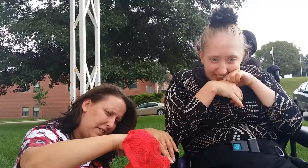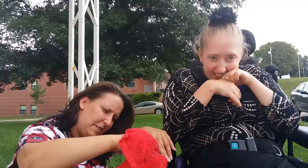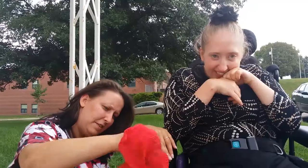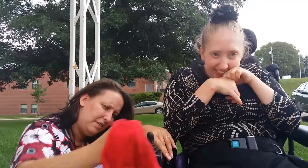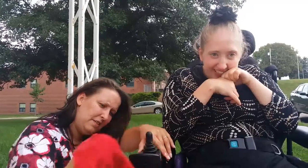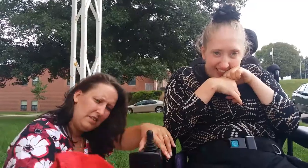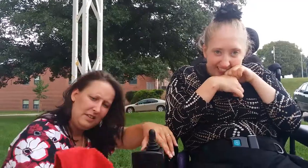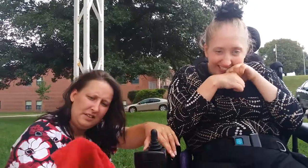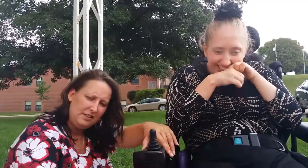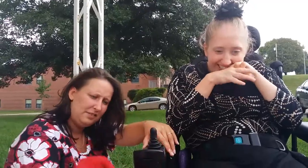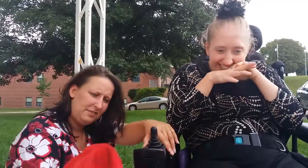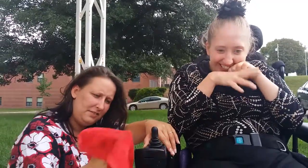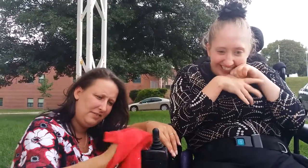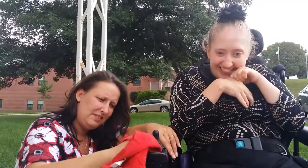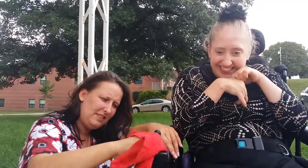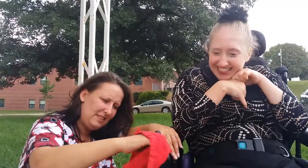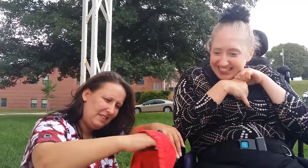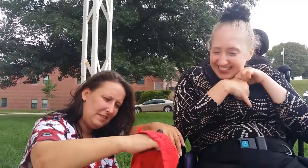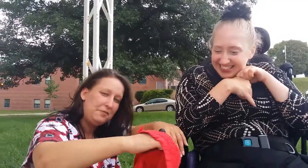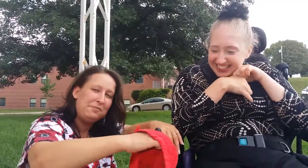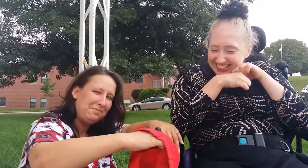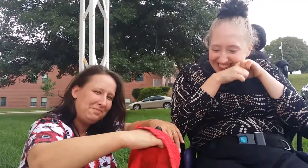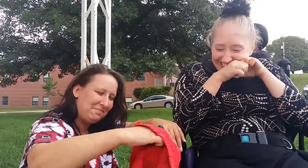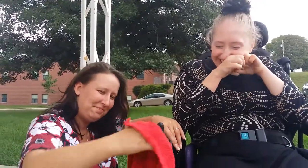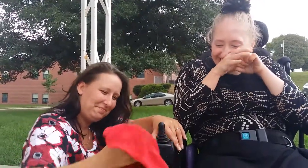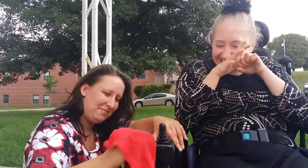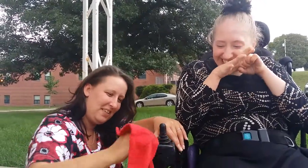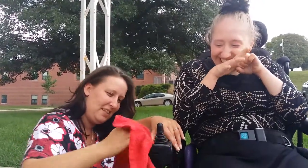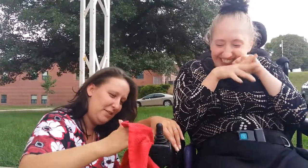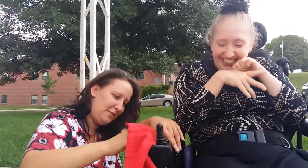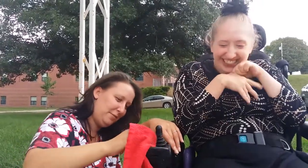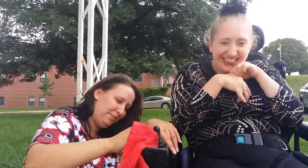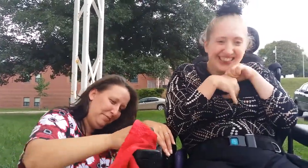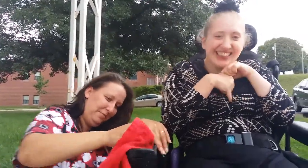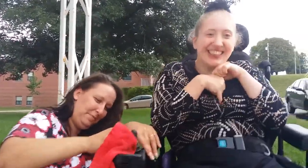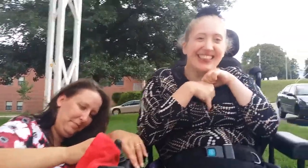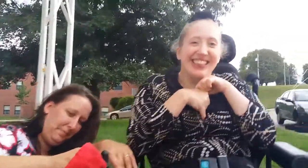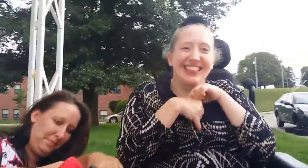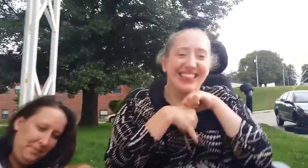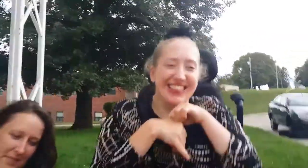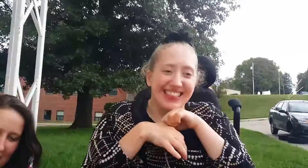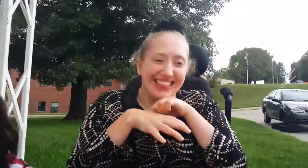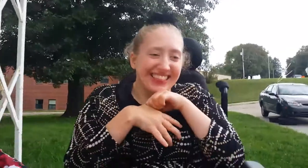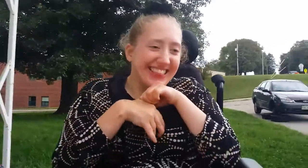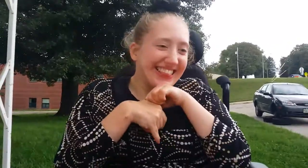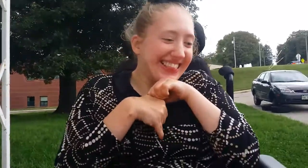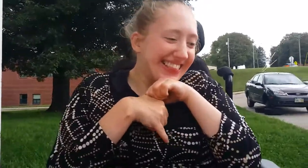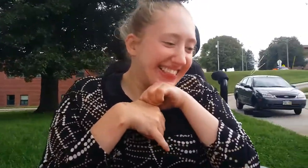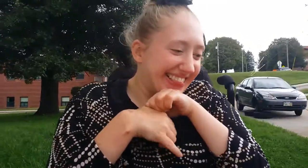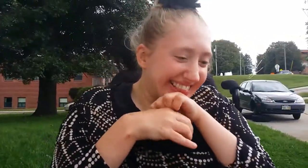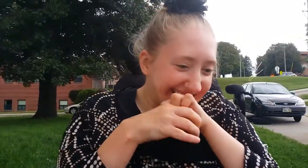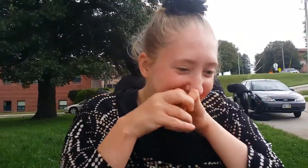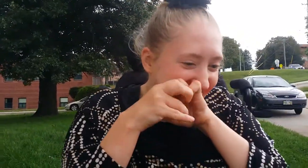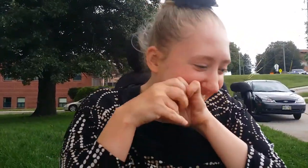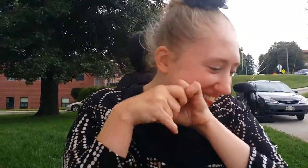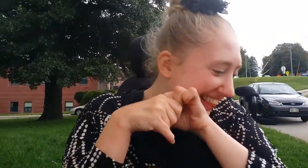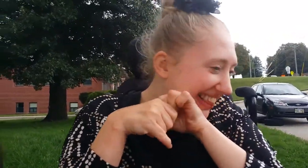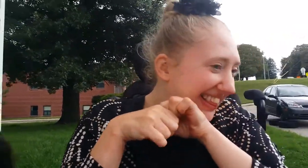Hello, Miss Mikey and Miss Debra. How are you? Hello. This is day five for Miss